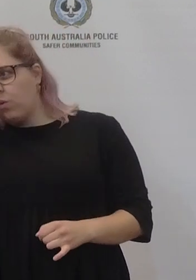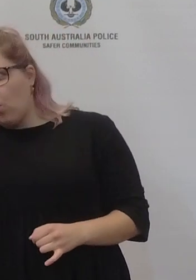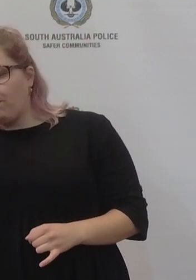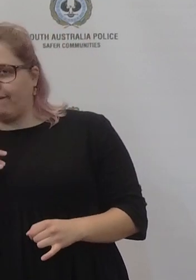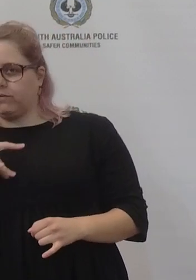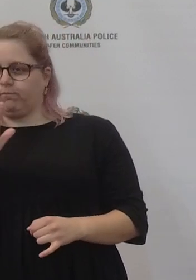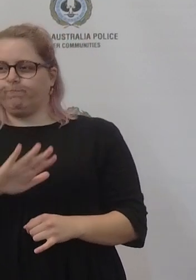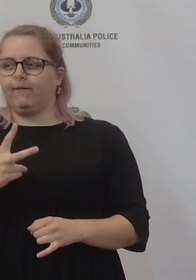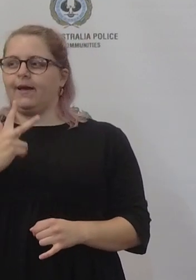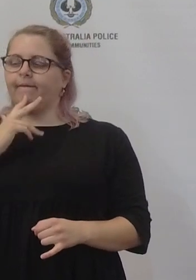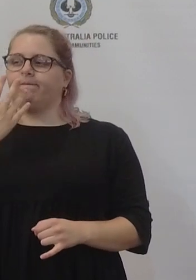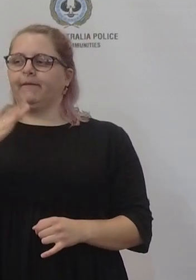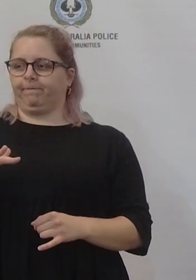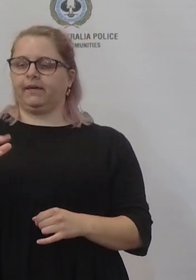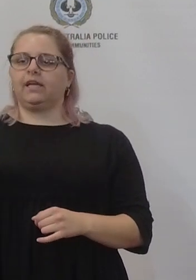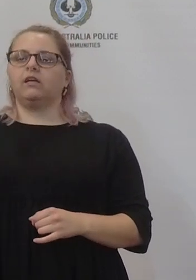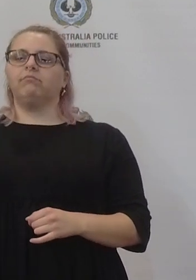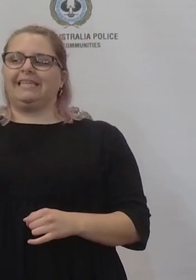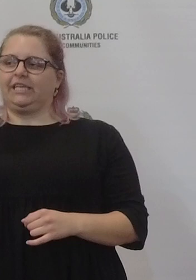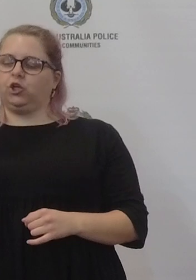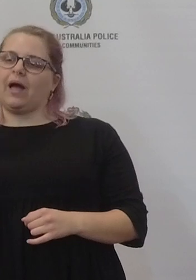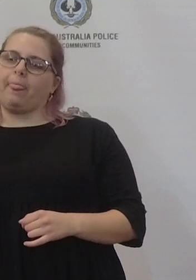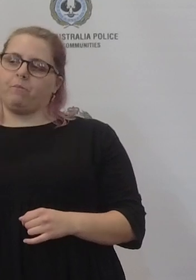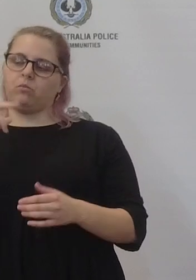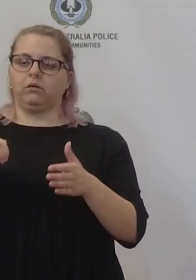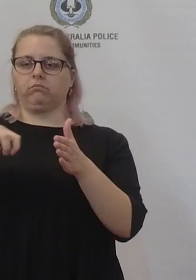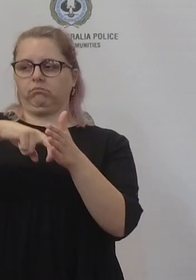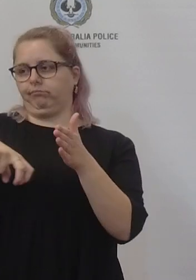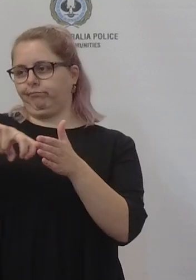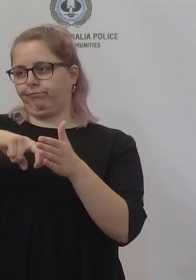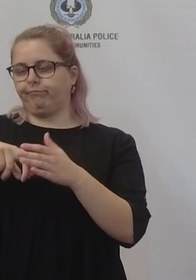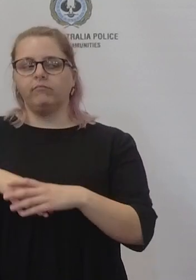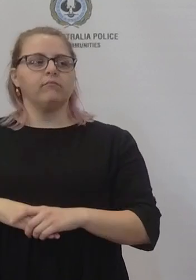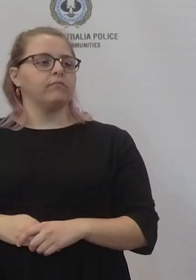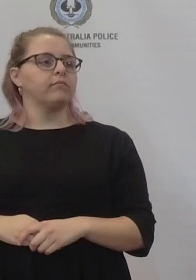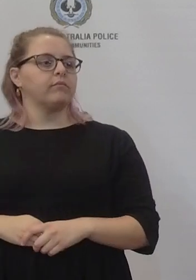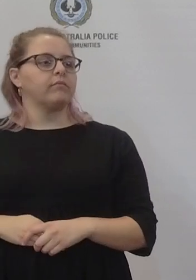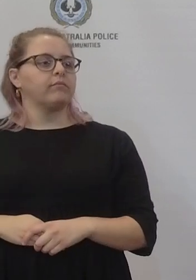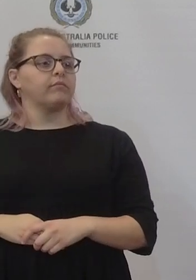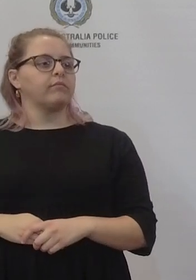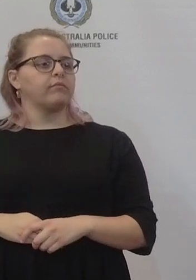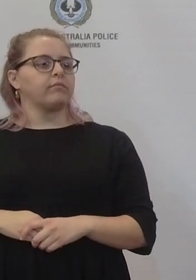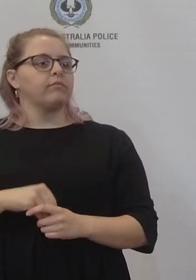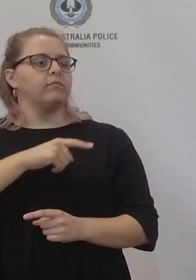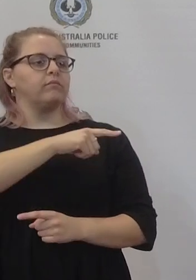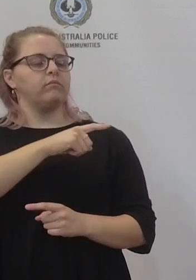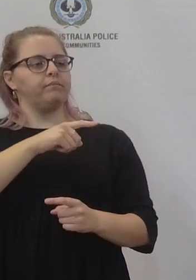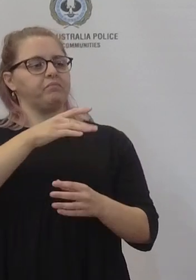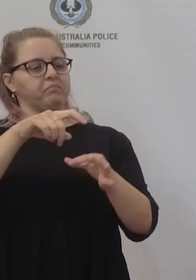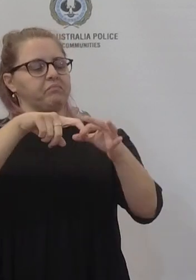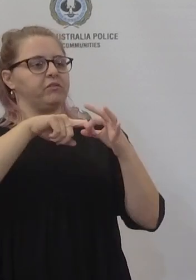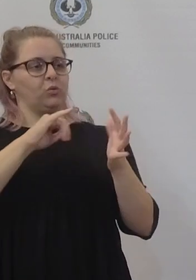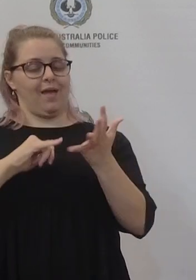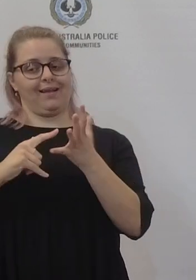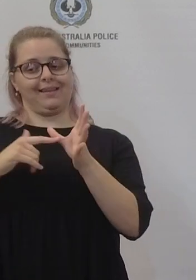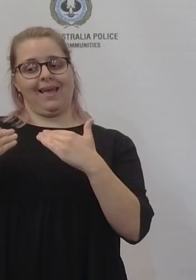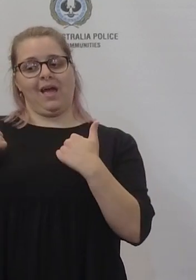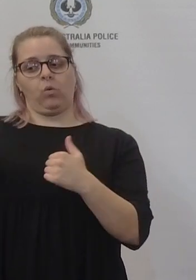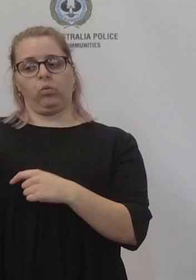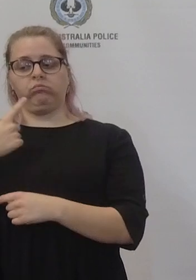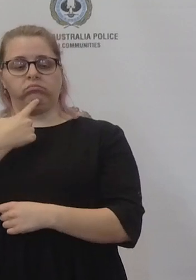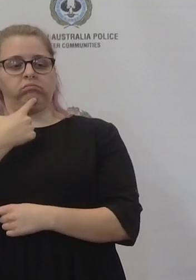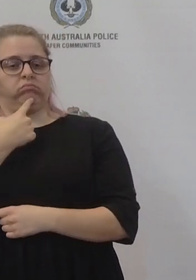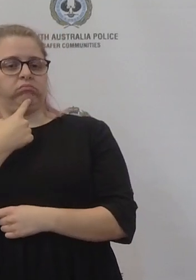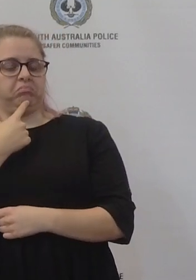Rick uh what was the health advice to be able to scrap these mandate uh the direction to do that?